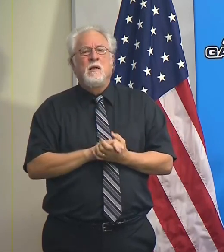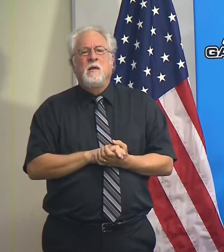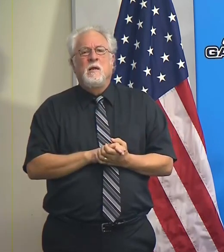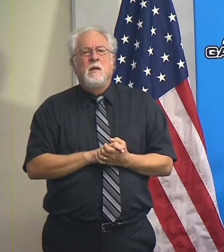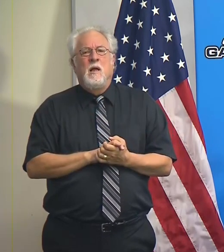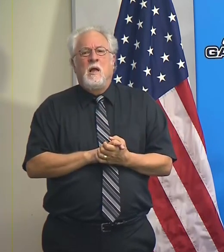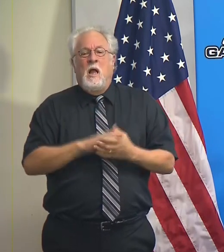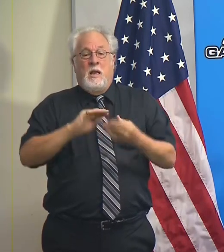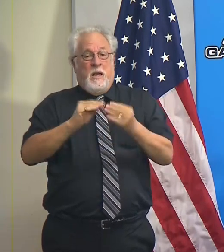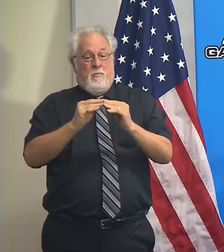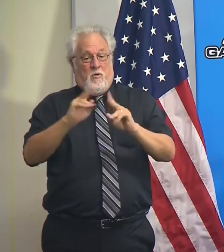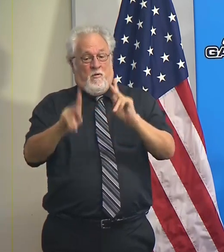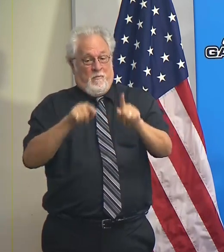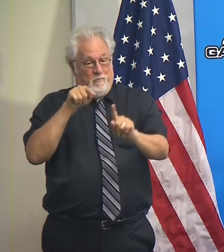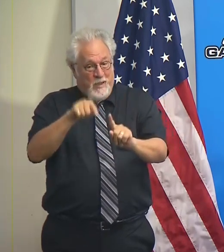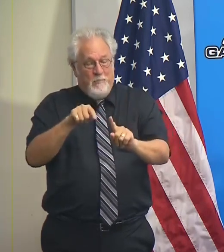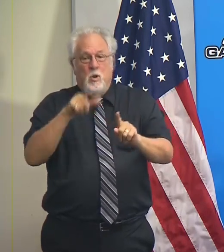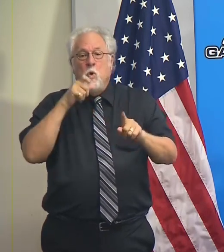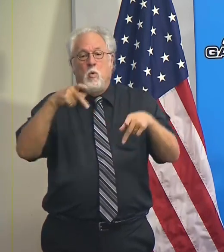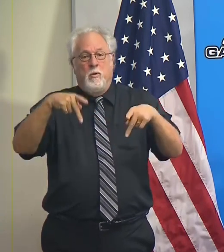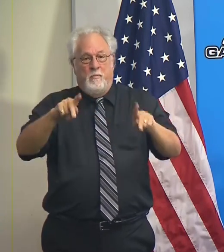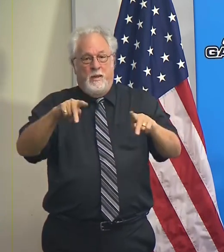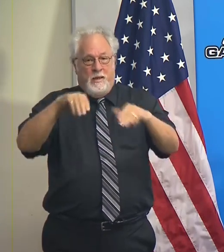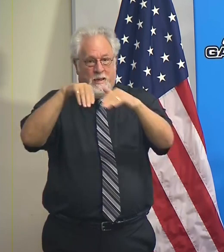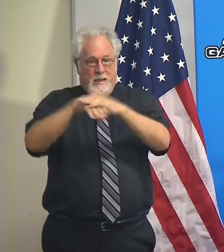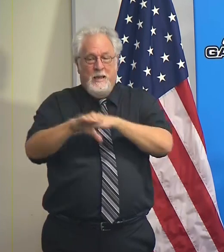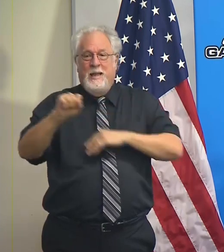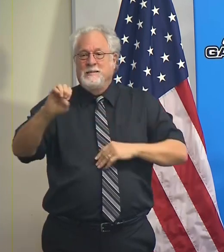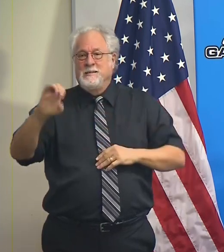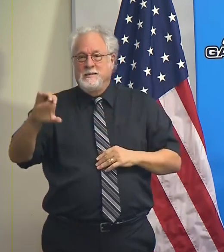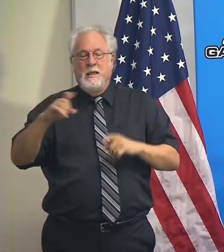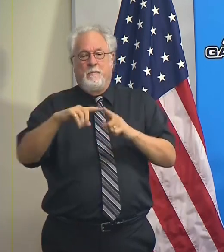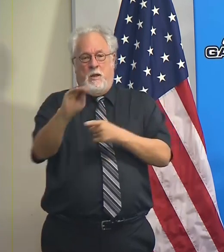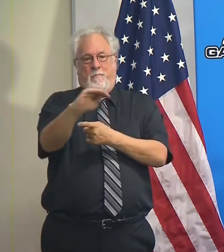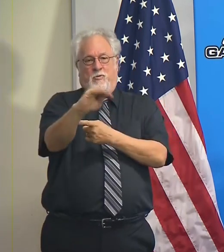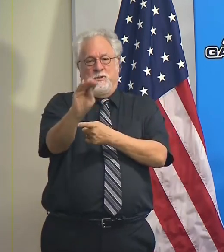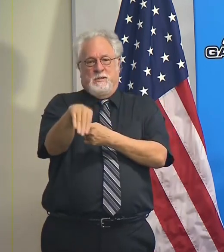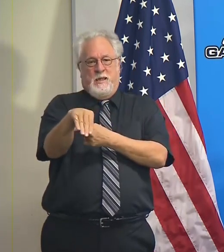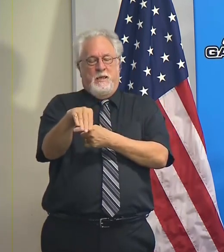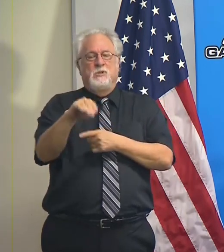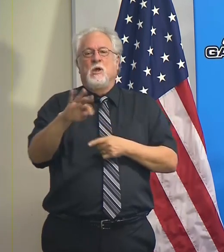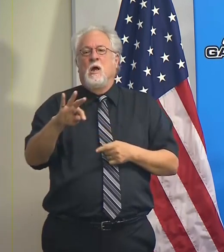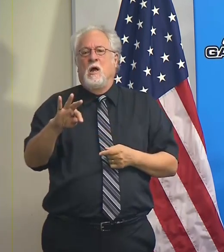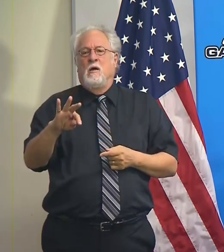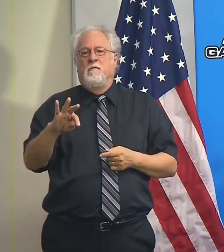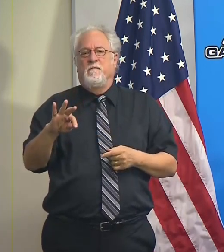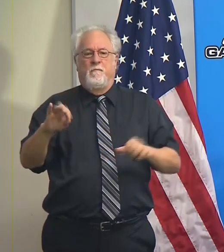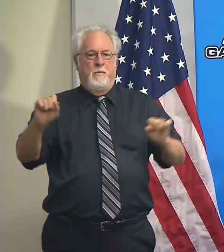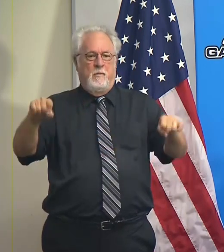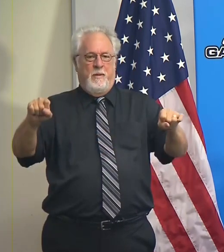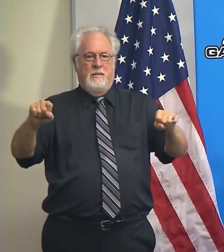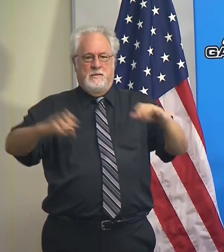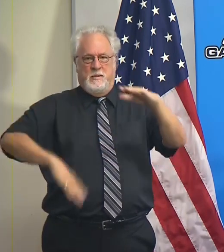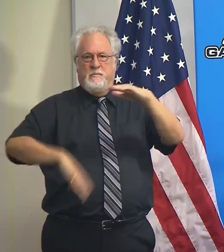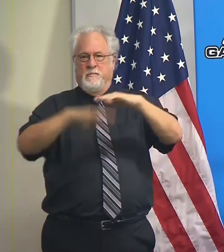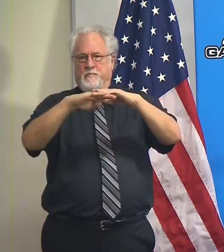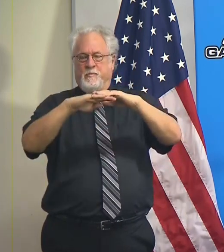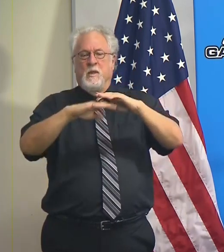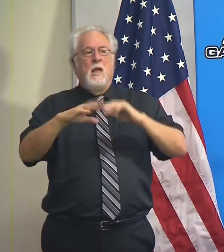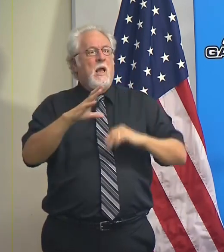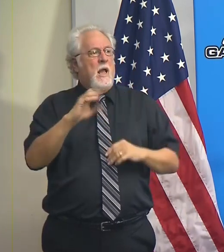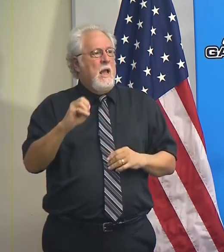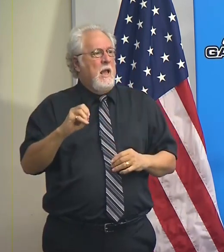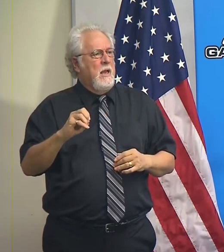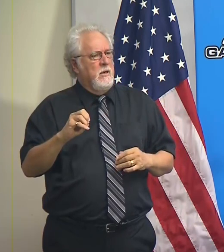a number of people who will be allowed in the stadiums around the SEC, but as a percentage of the capacity. And